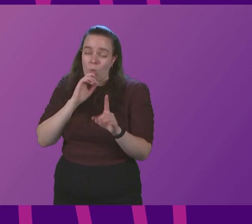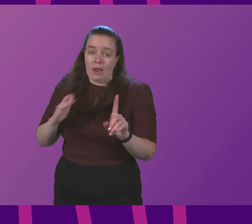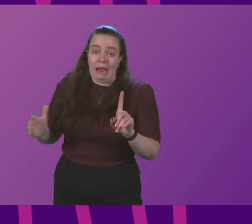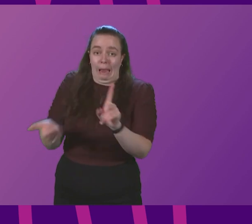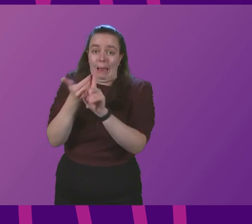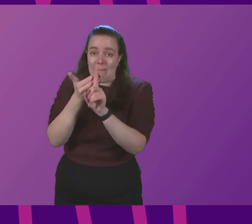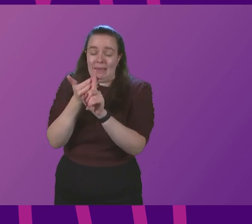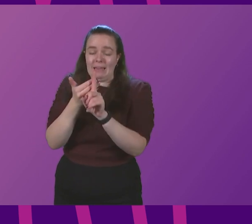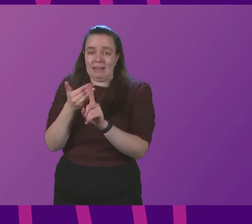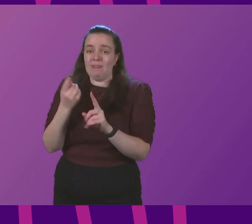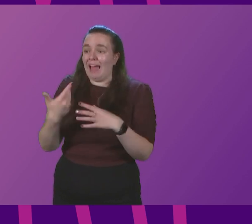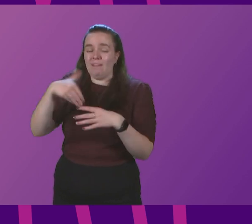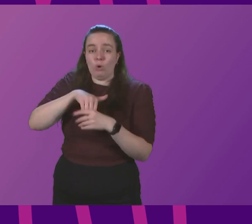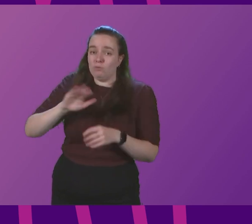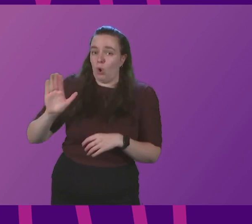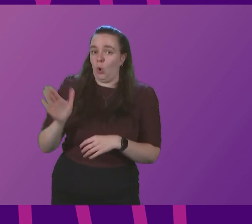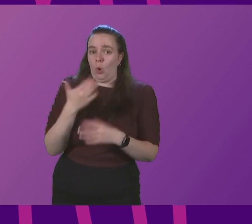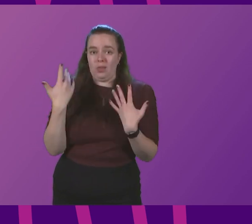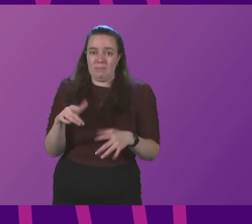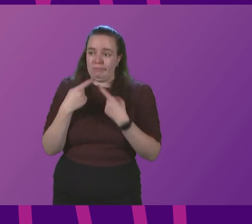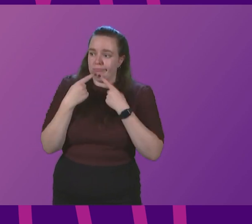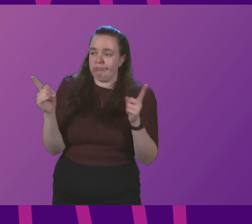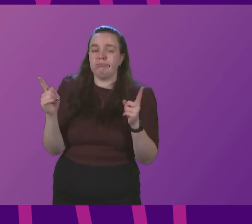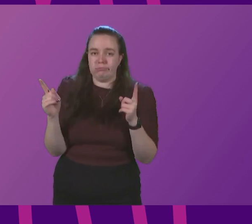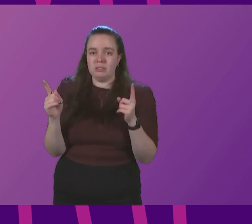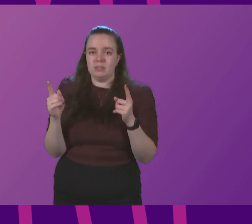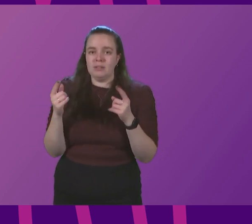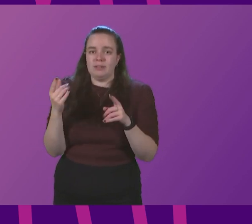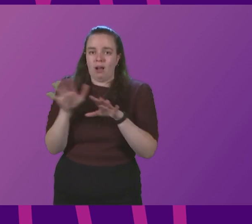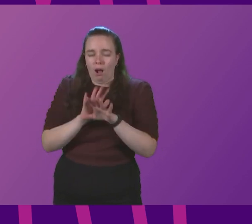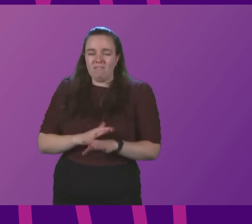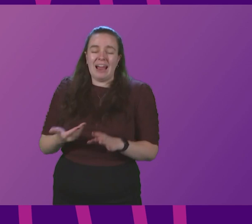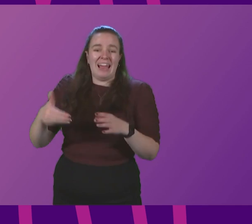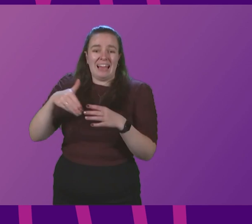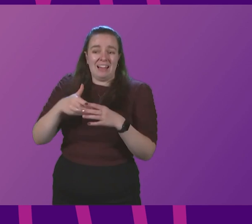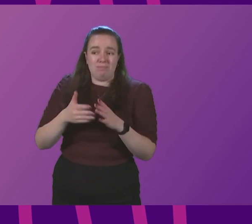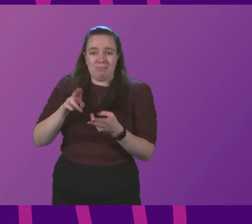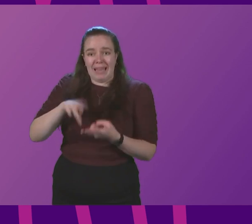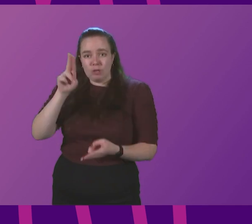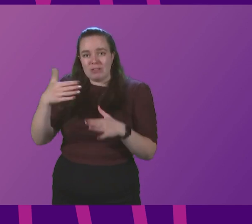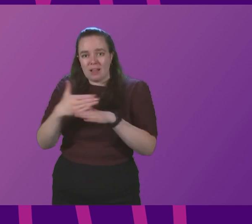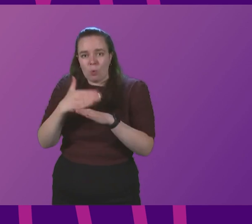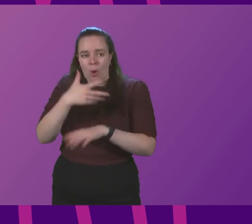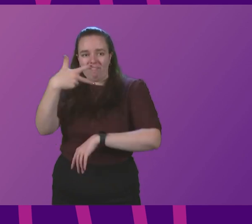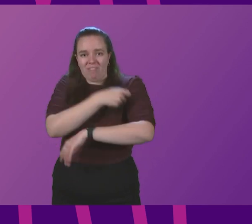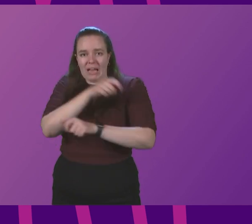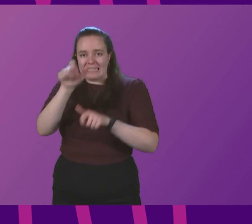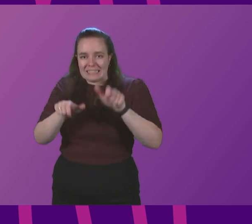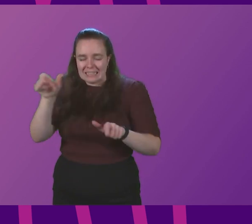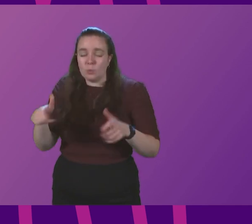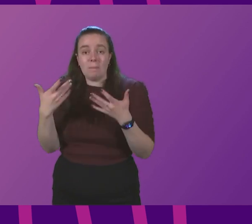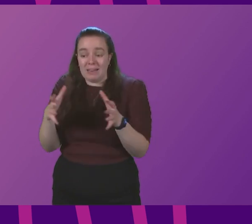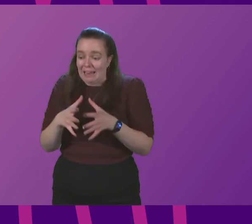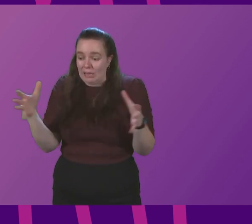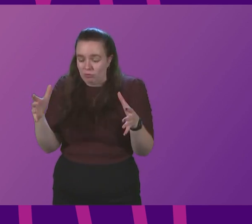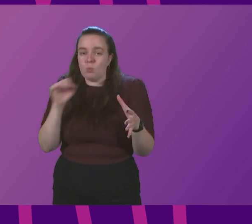to do. That involves all of the things I spoke about in my statement, increasing the vaccination workforce. We have already increased it and will seek